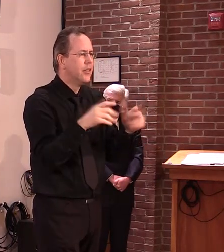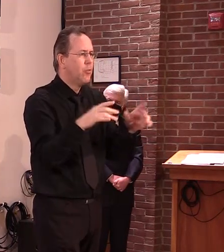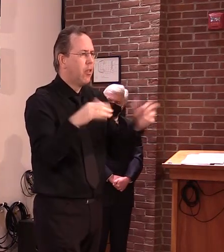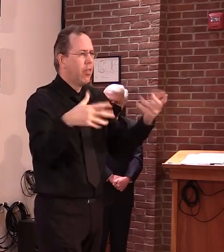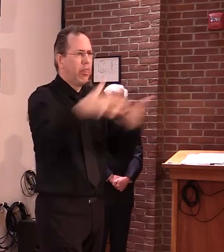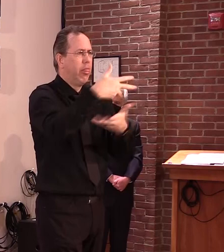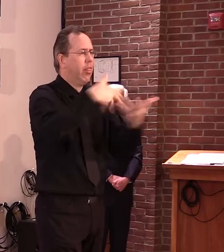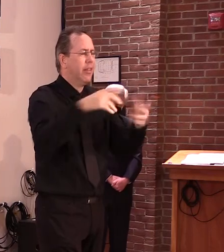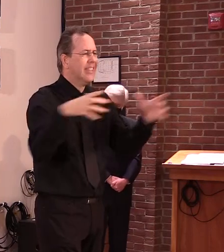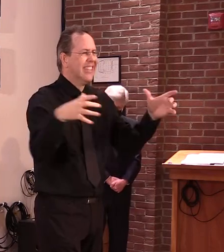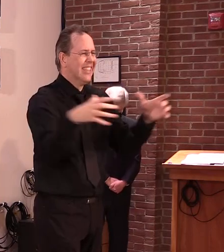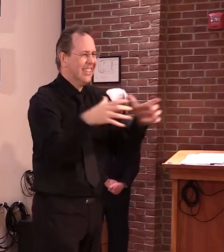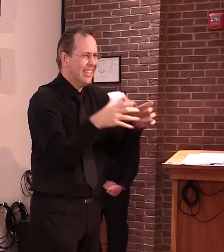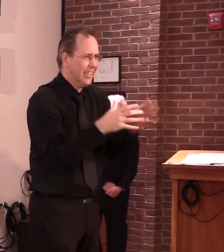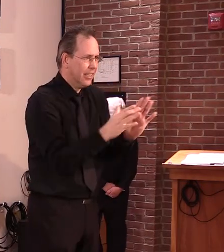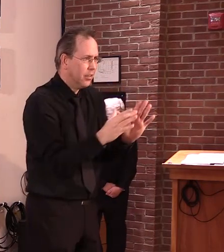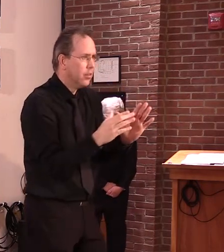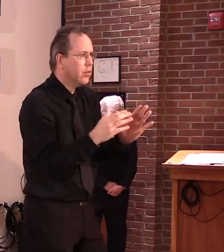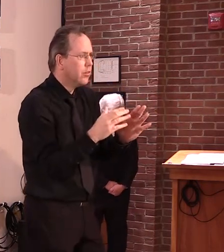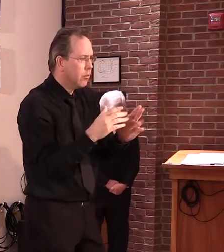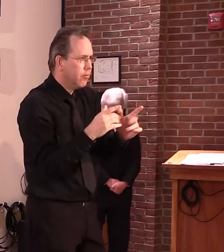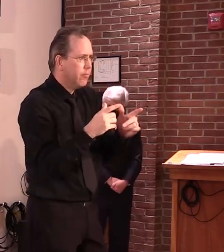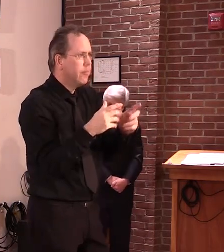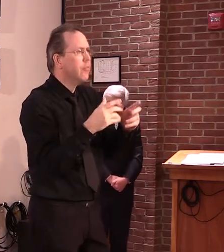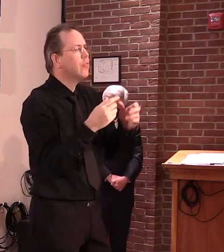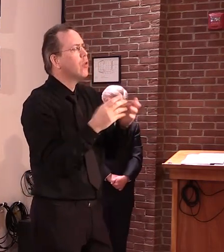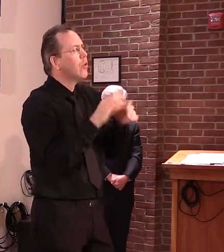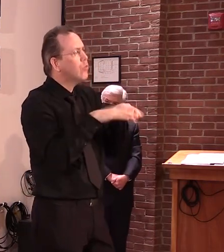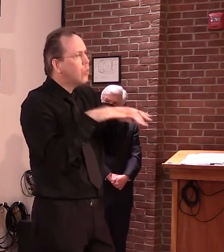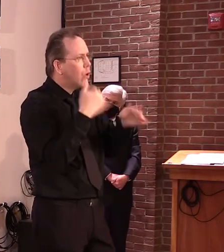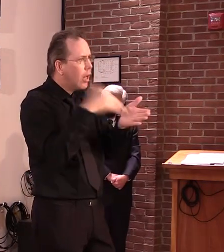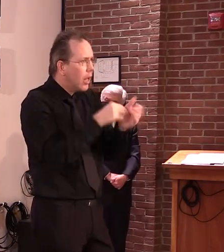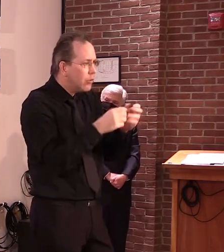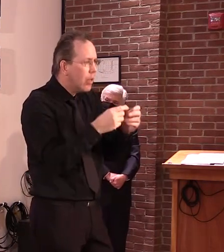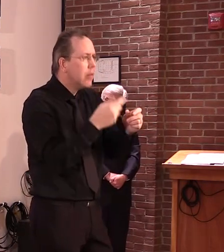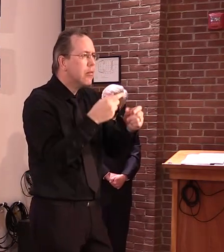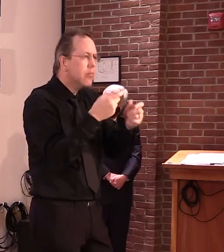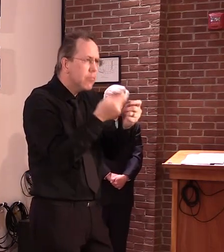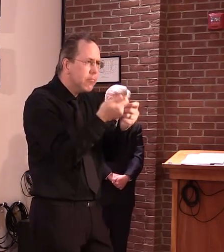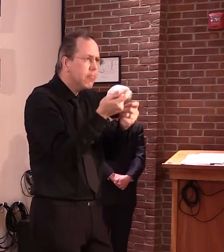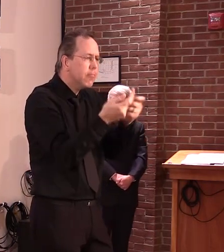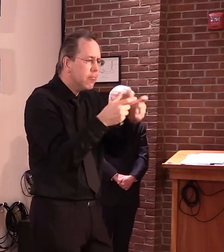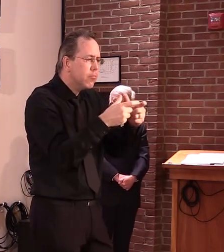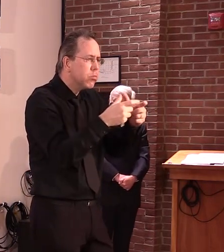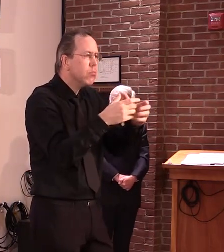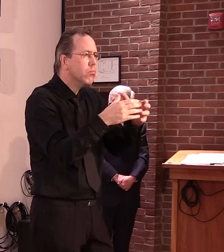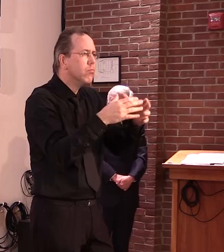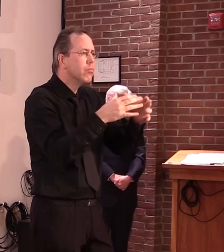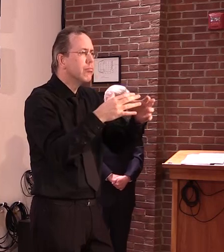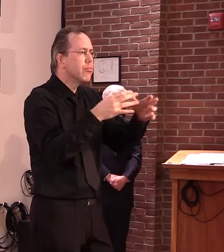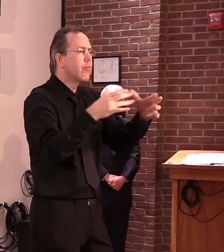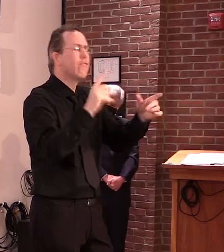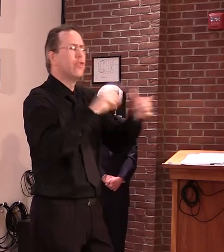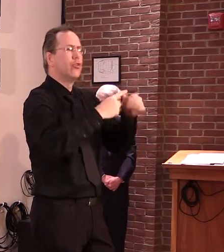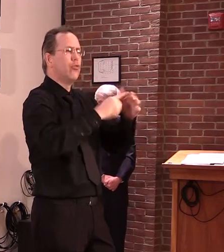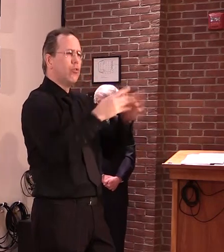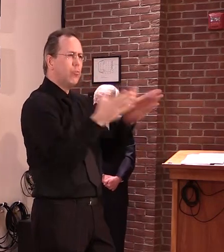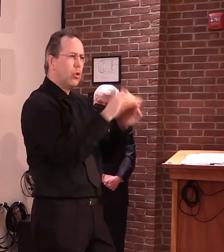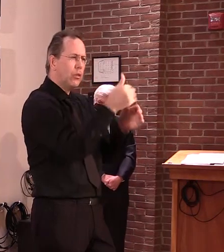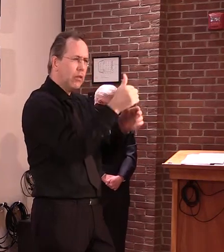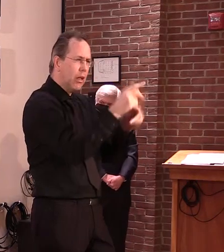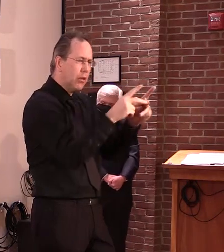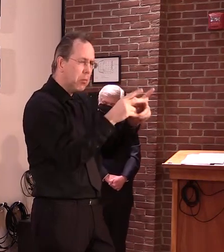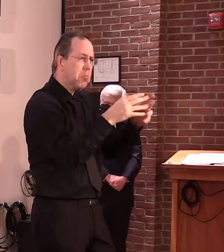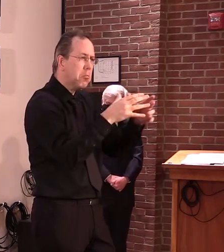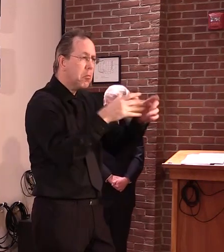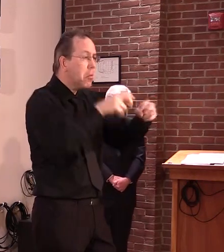from there so that we can continue to take these minor steps as we move forward to make sure that we're watching the data and the